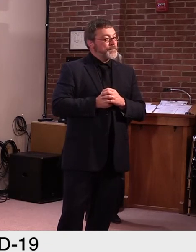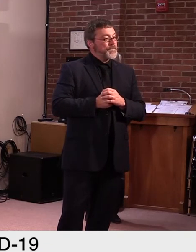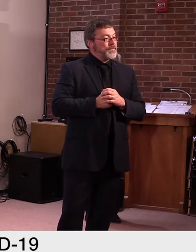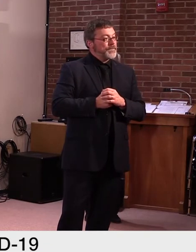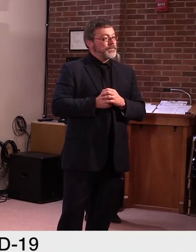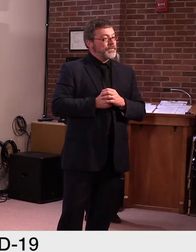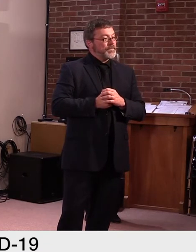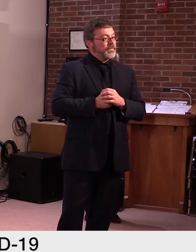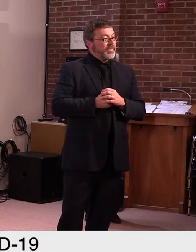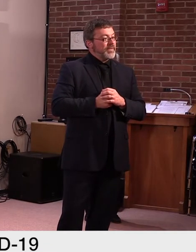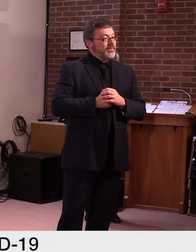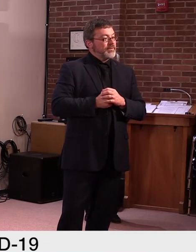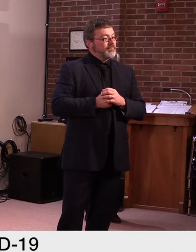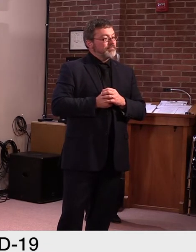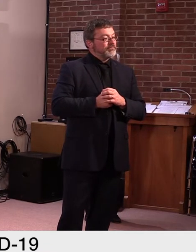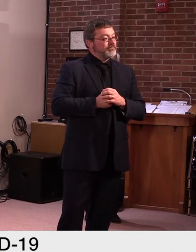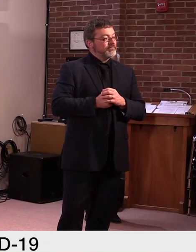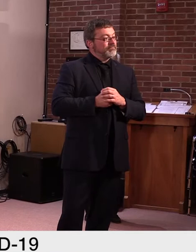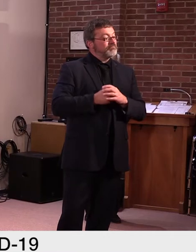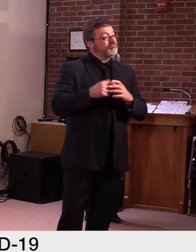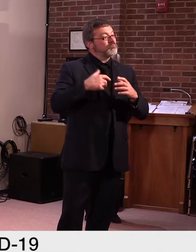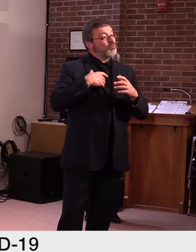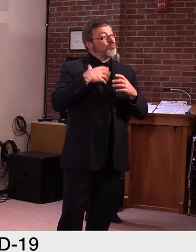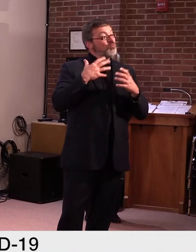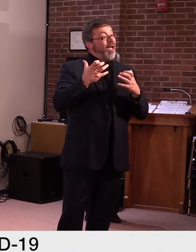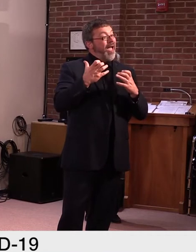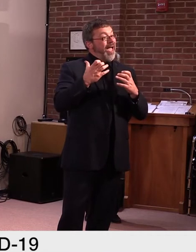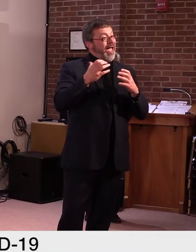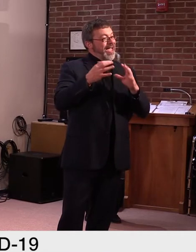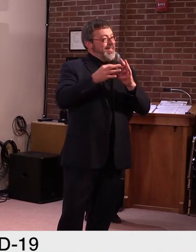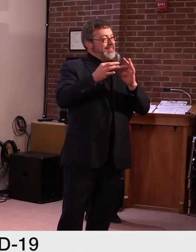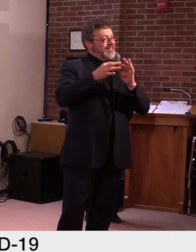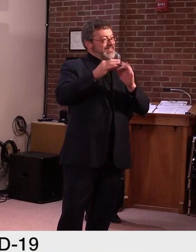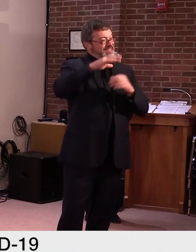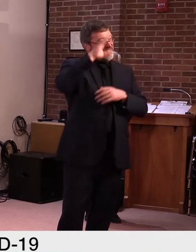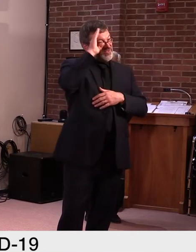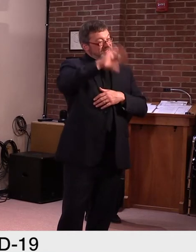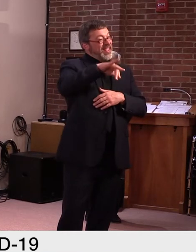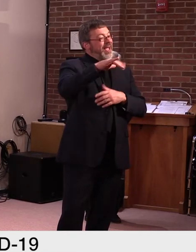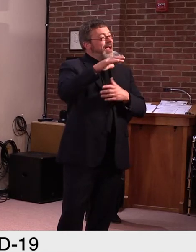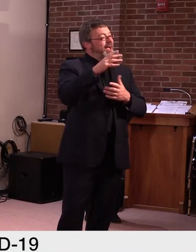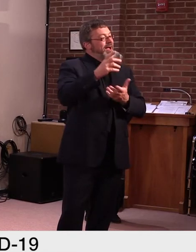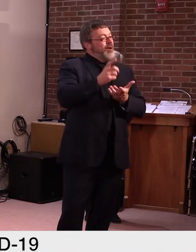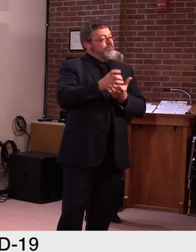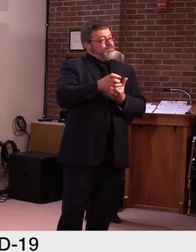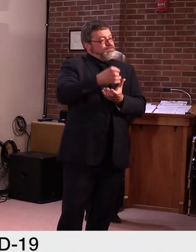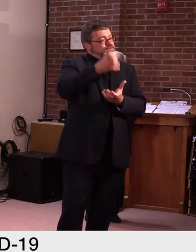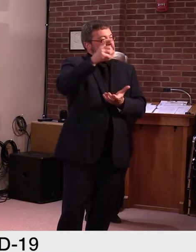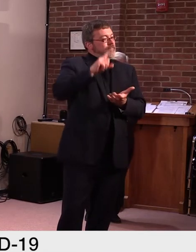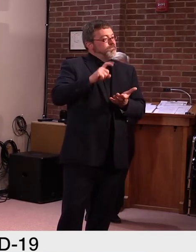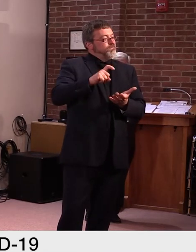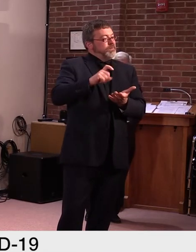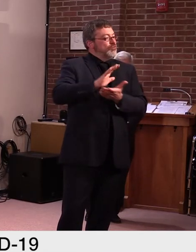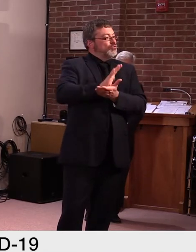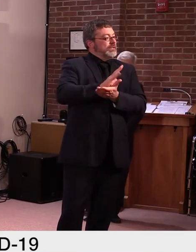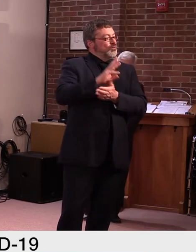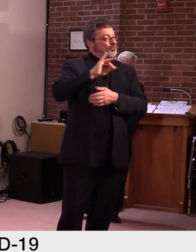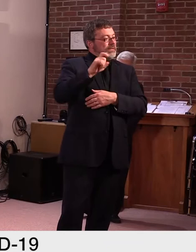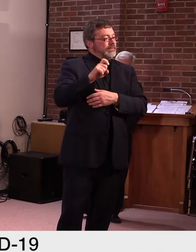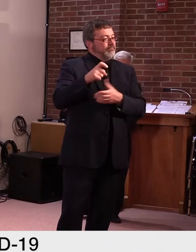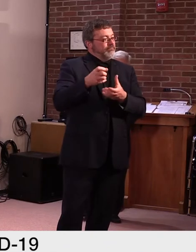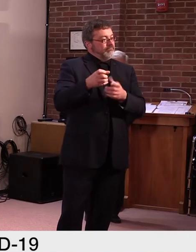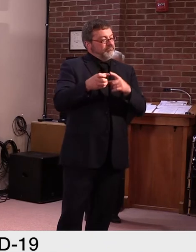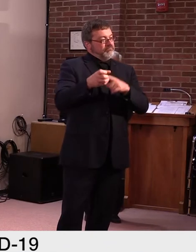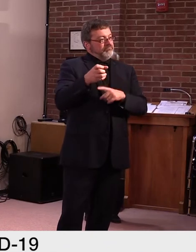that, uh, cheese whiz is really, supposedly, uh, dairy product and slim jims are made from meat,